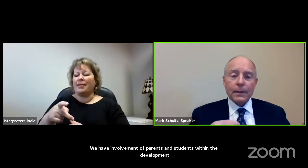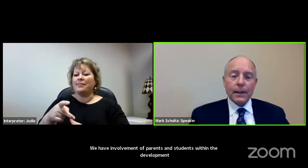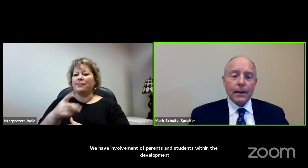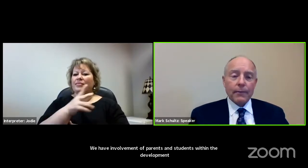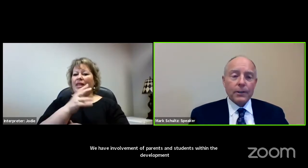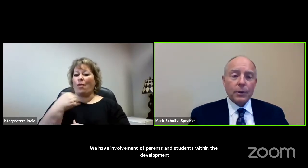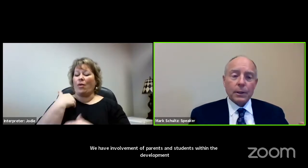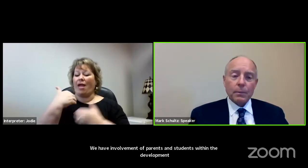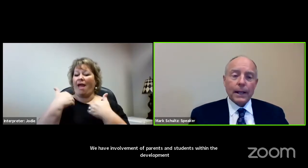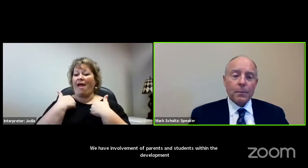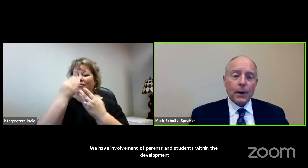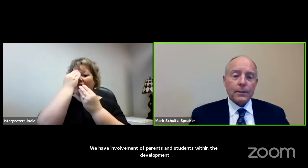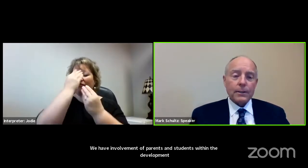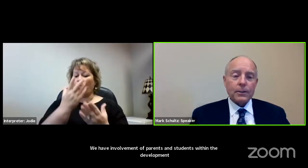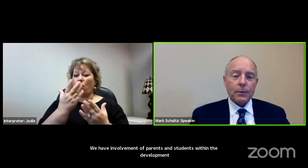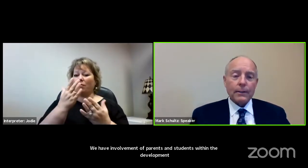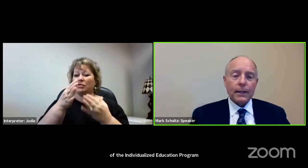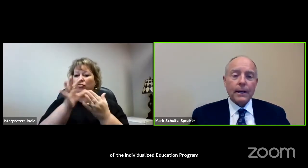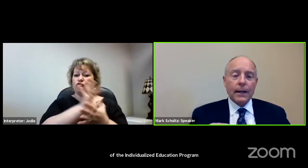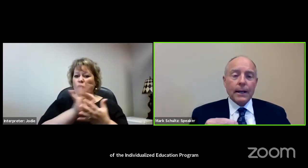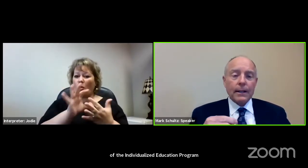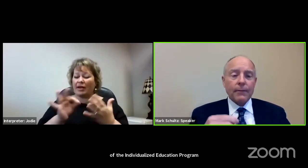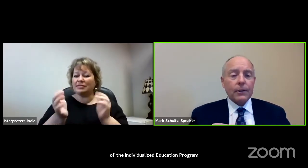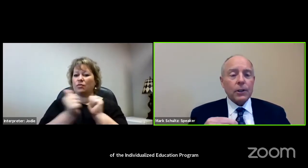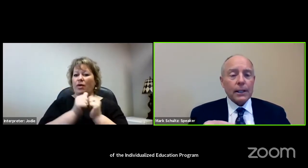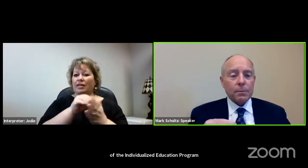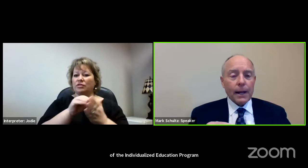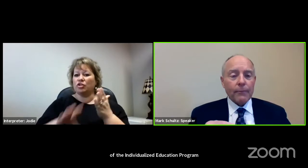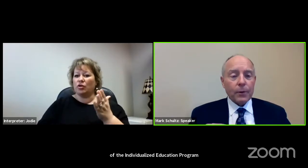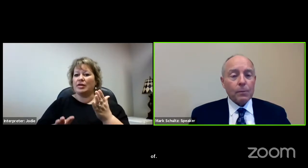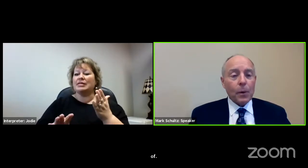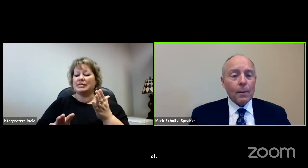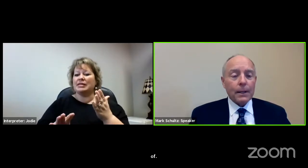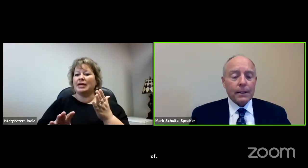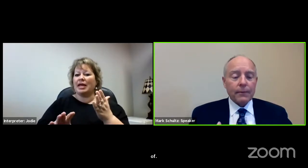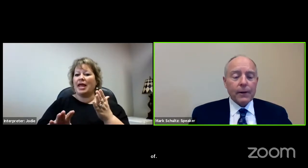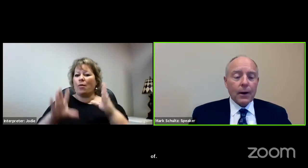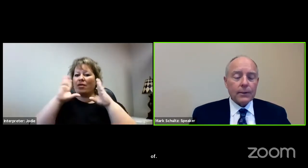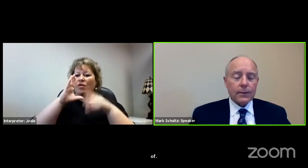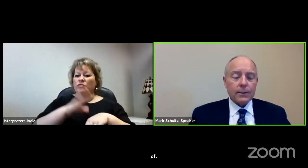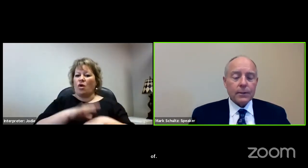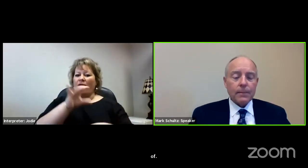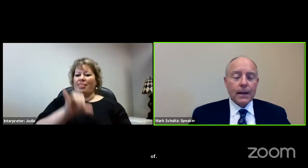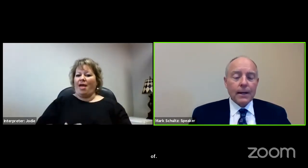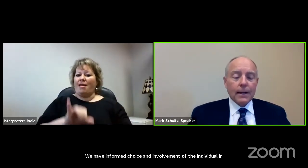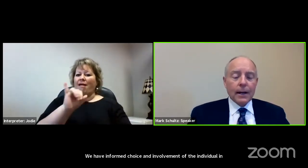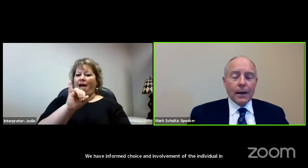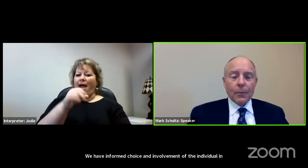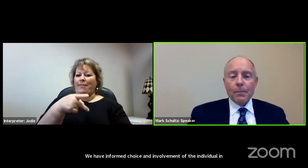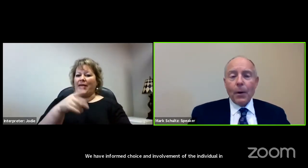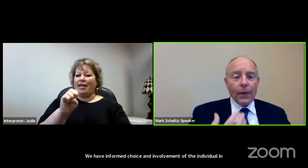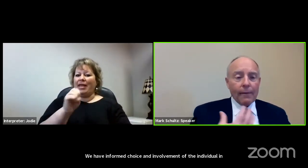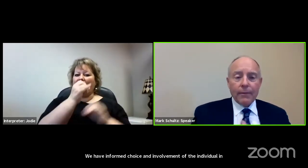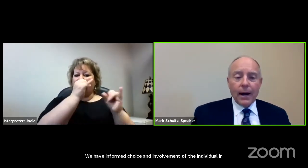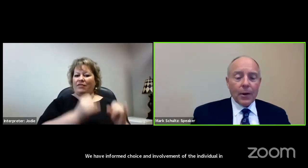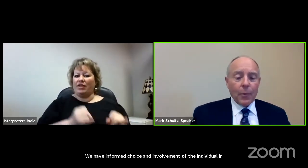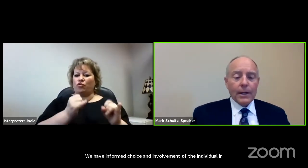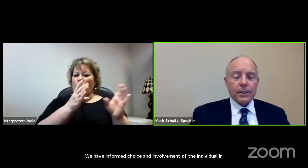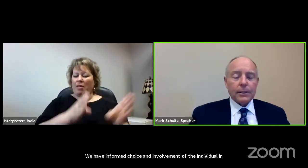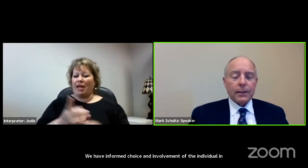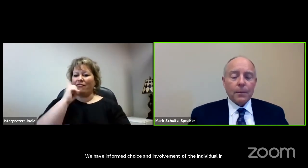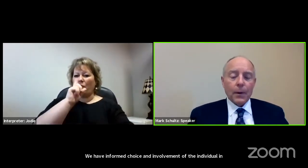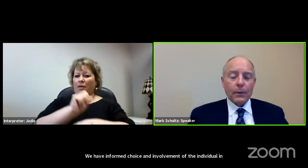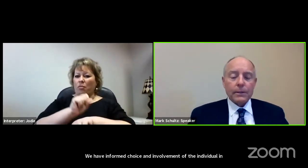and involvement of the individual in the planning process around the individualized plan for employment in the VR system. We both have